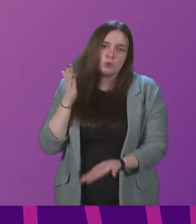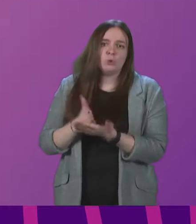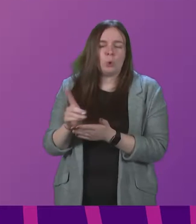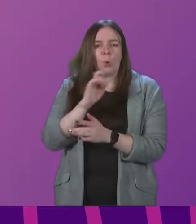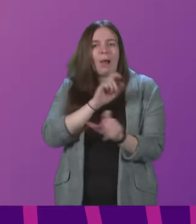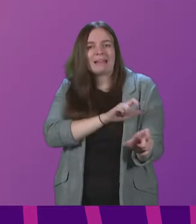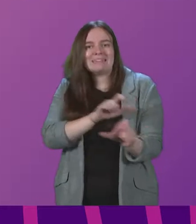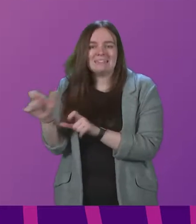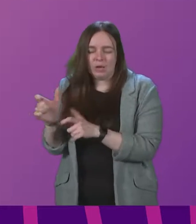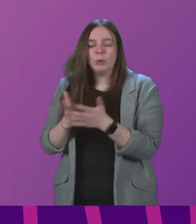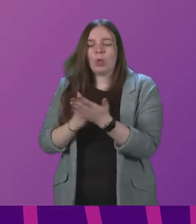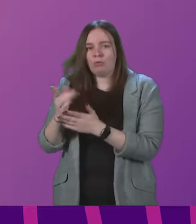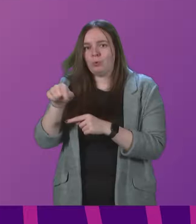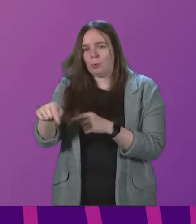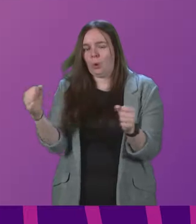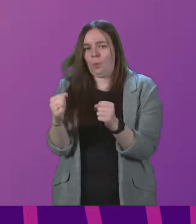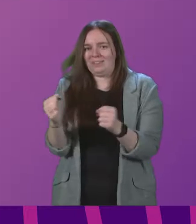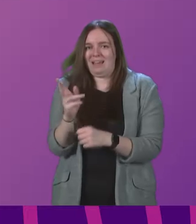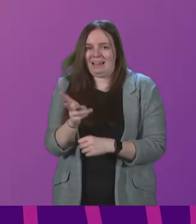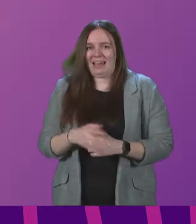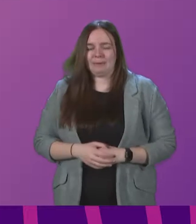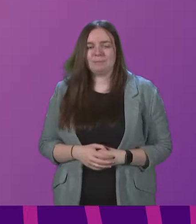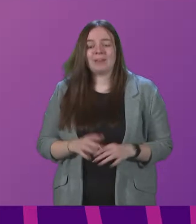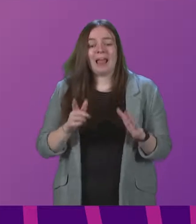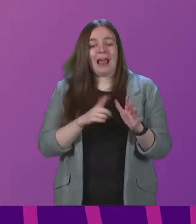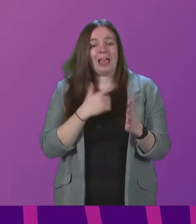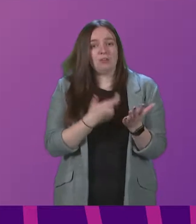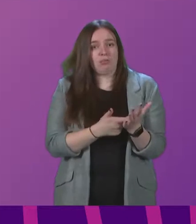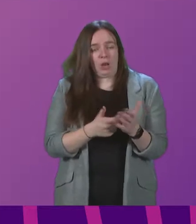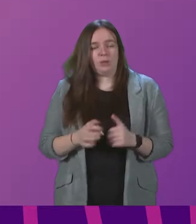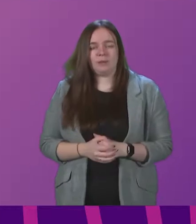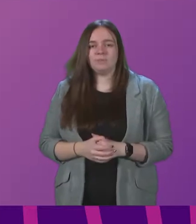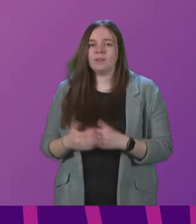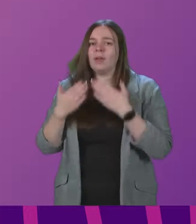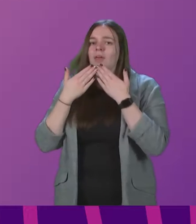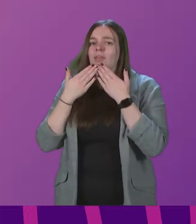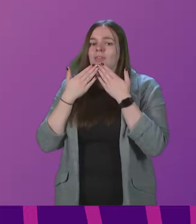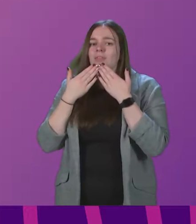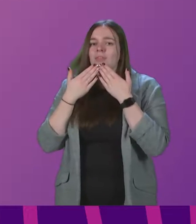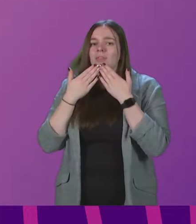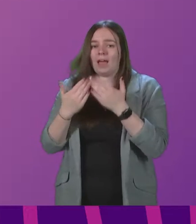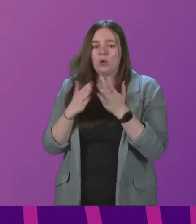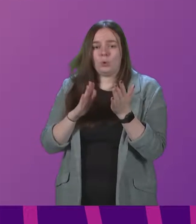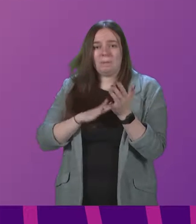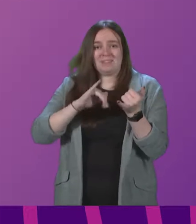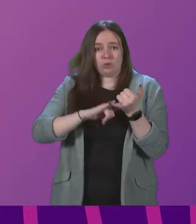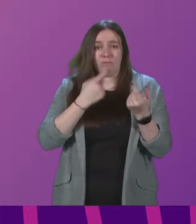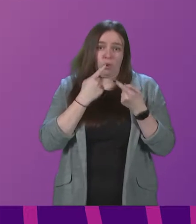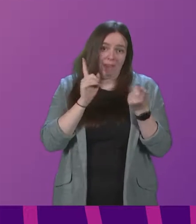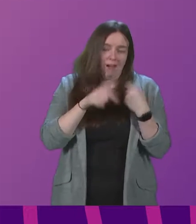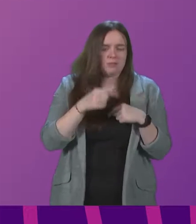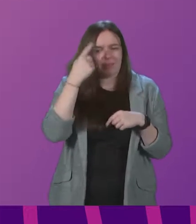continue to do that over the course of this winter. Alex Rowley. I thank Mr Stewart for the answer and I think we would also want to